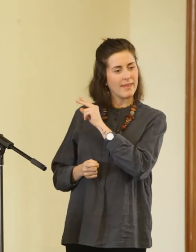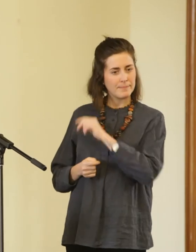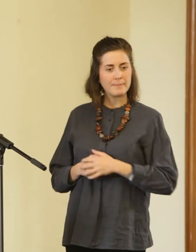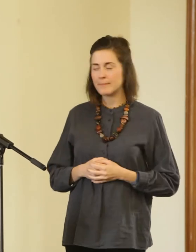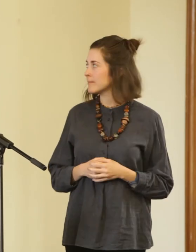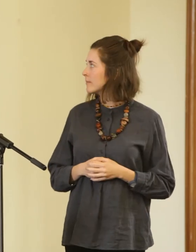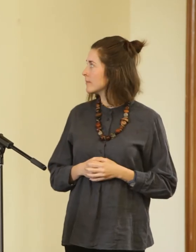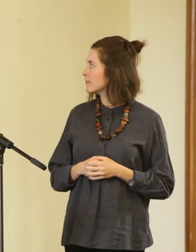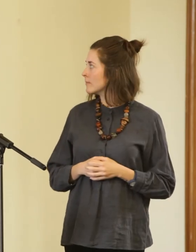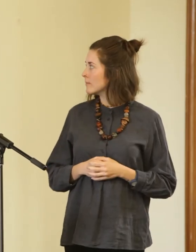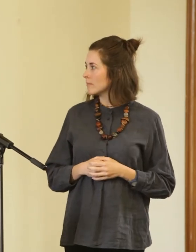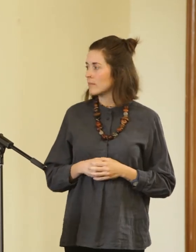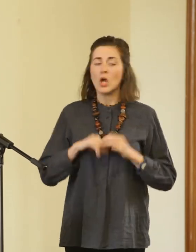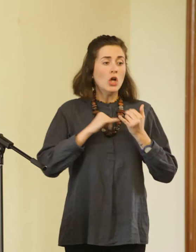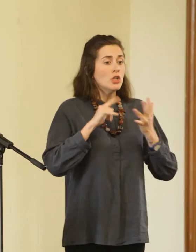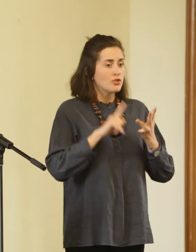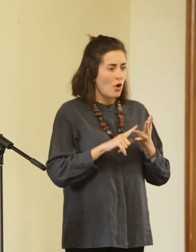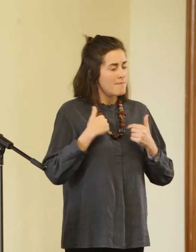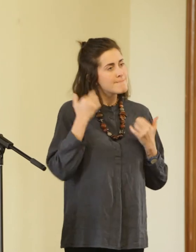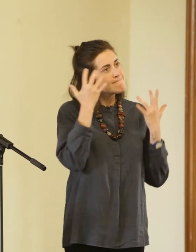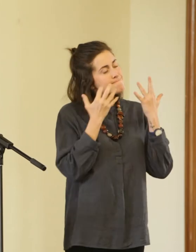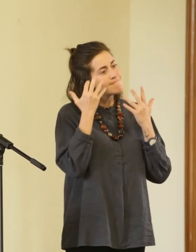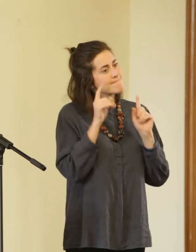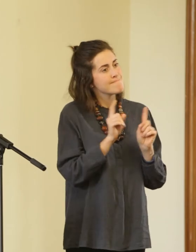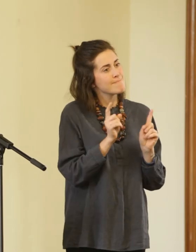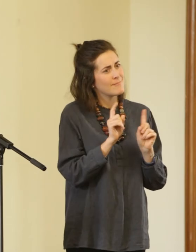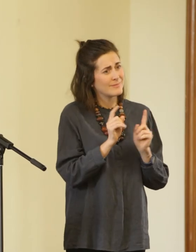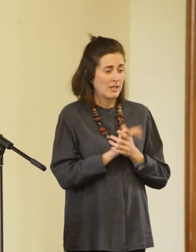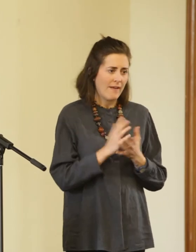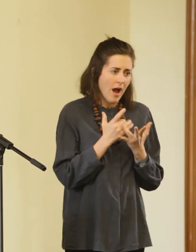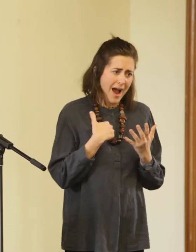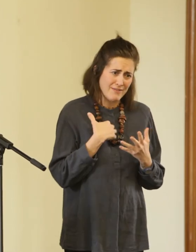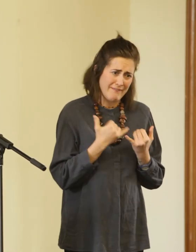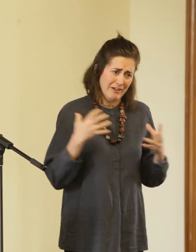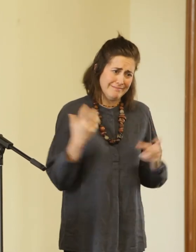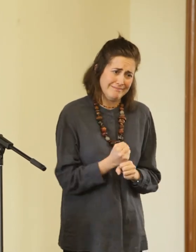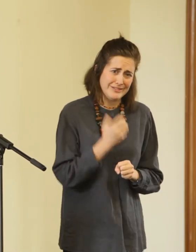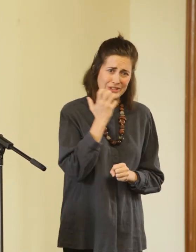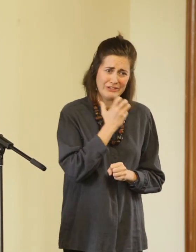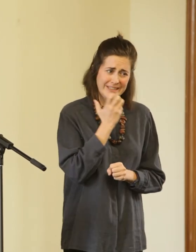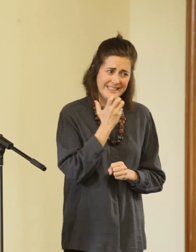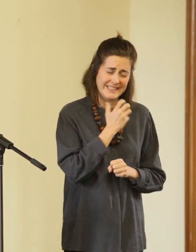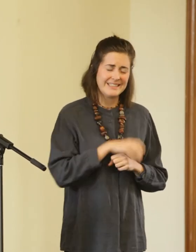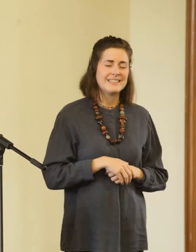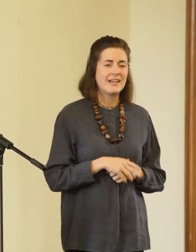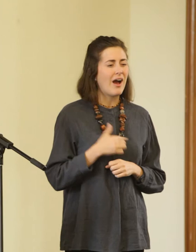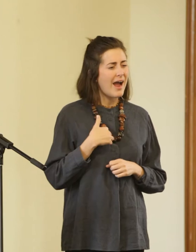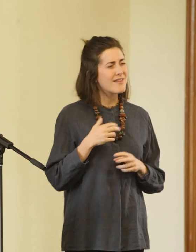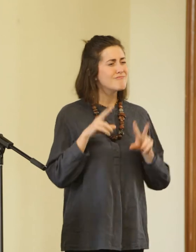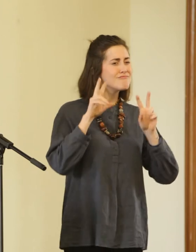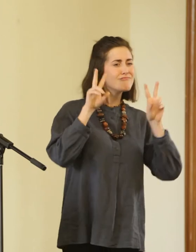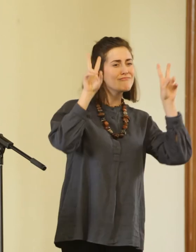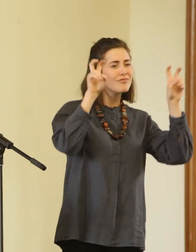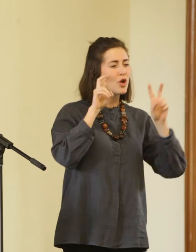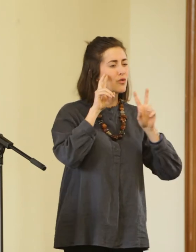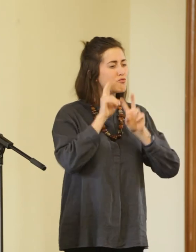So, these are the things I thought about. This is so brief. I went on a research journey where